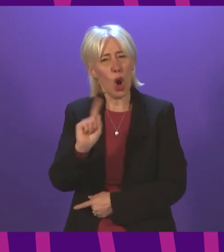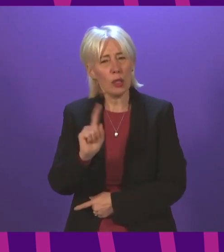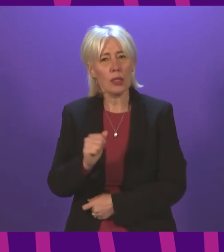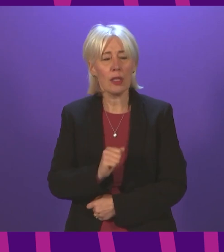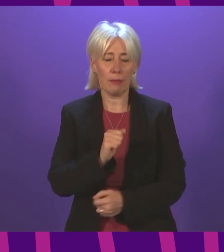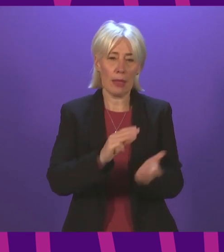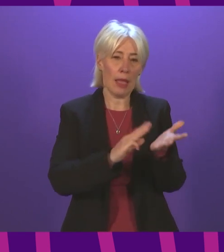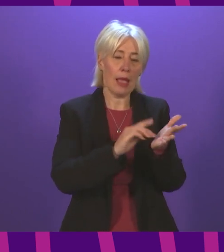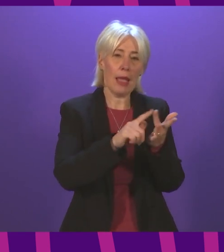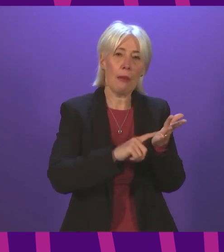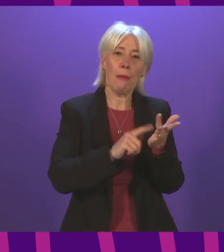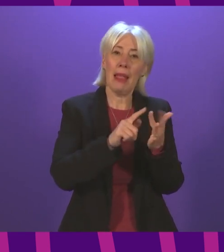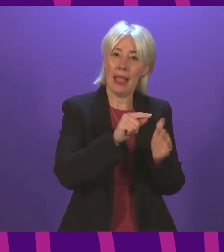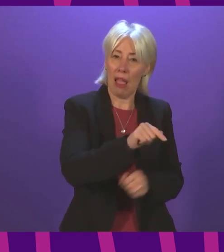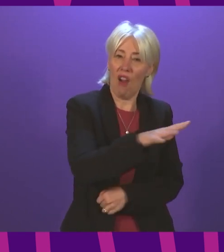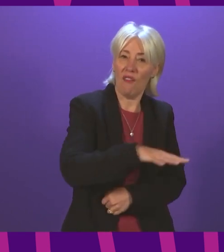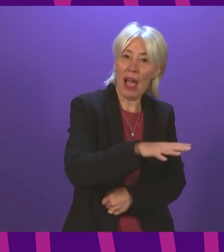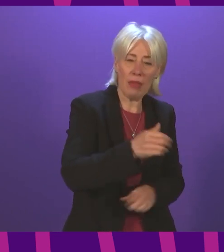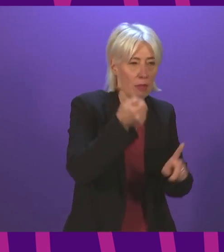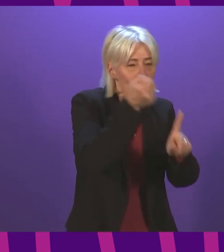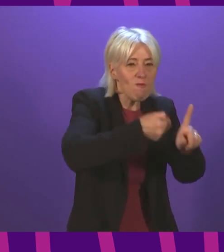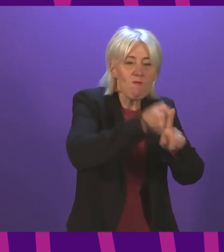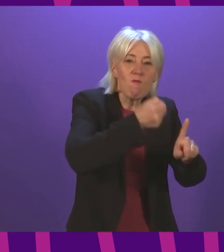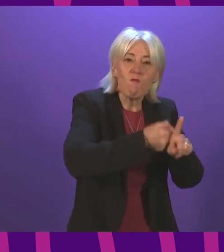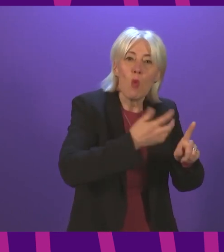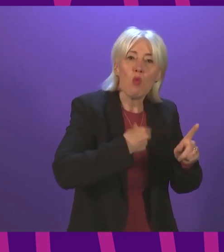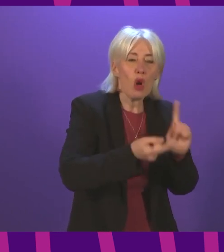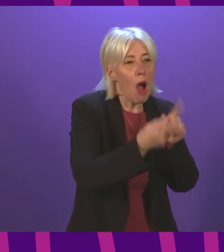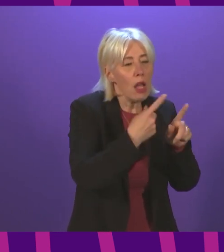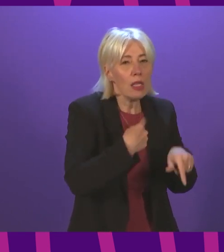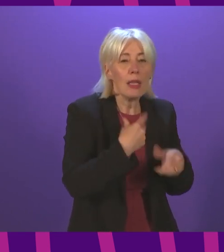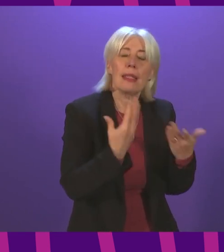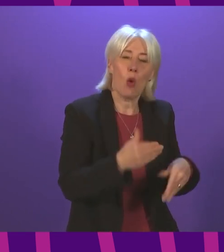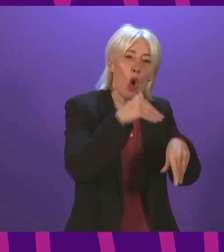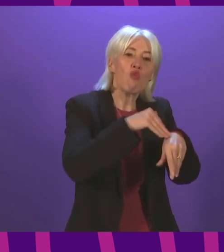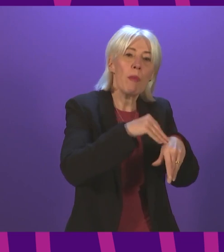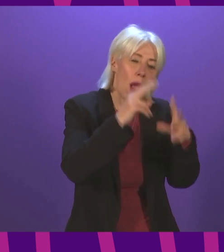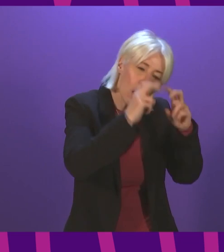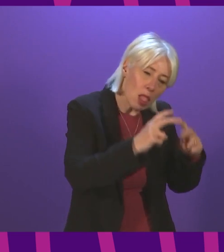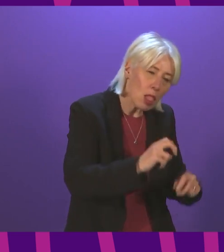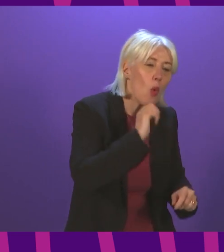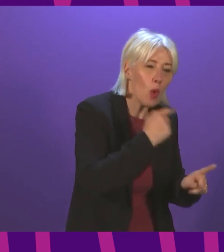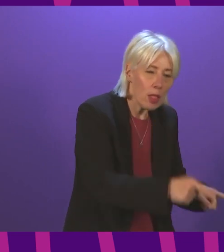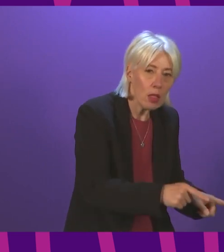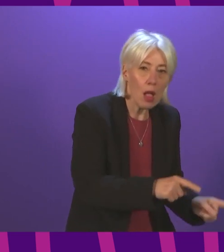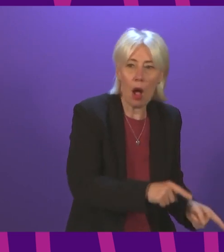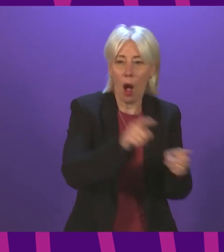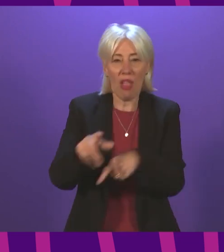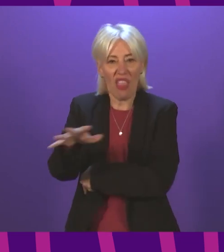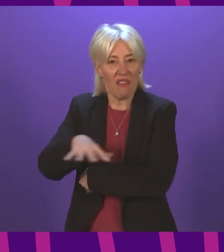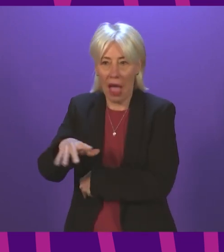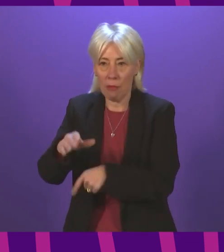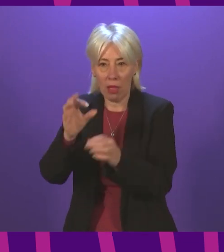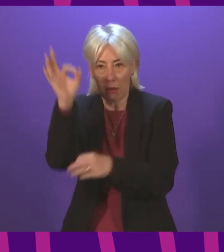Millie's family is fighting for answers. They now have a criminal investigation into her death. The other family has been kept in the dark.